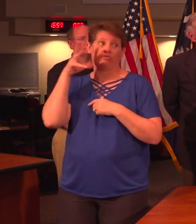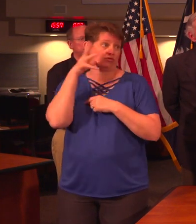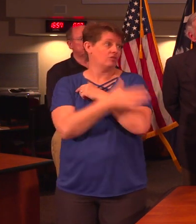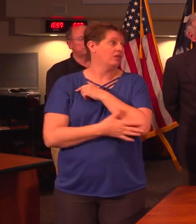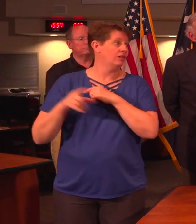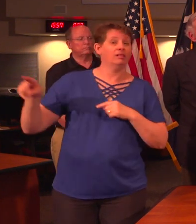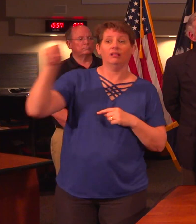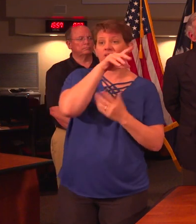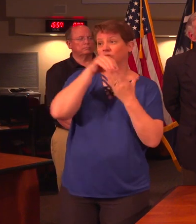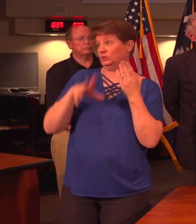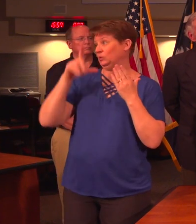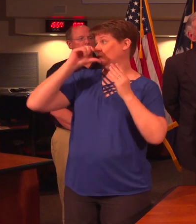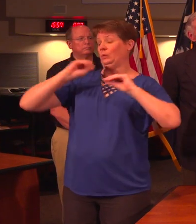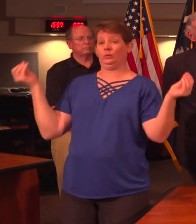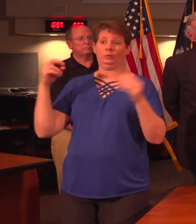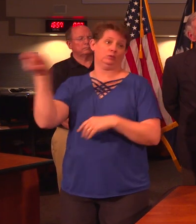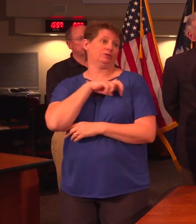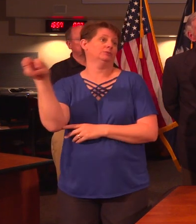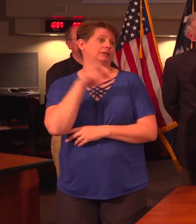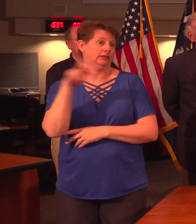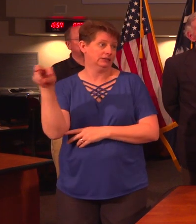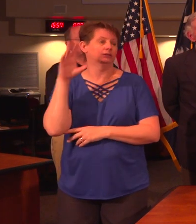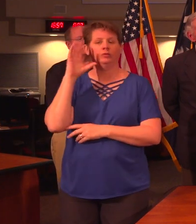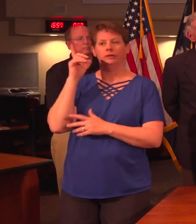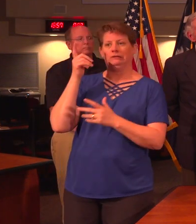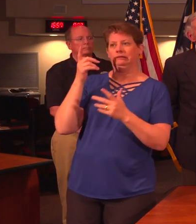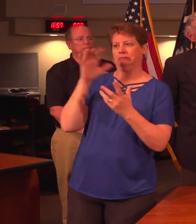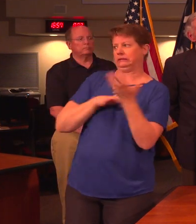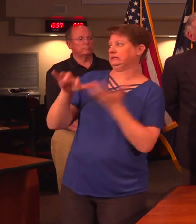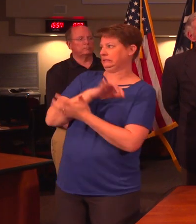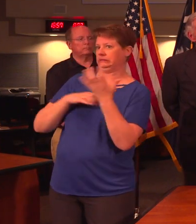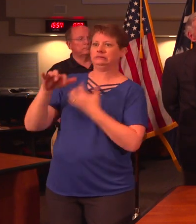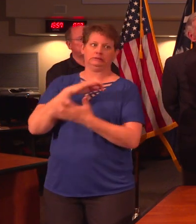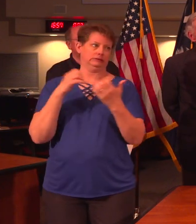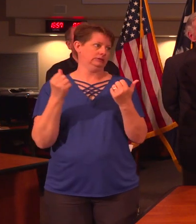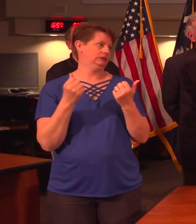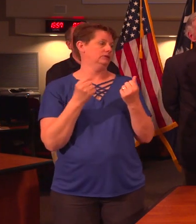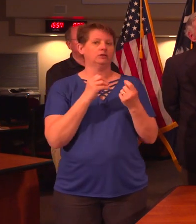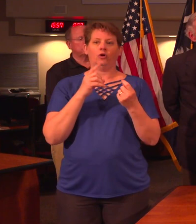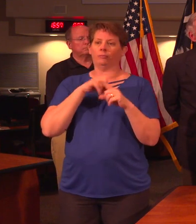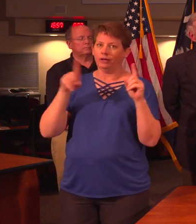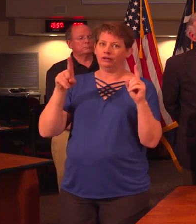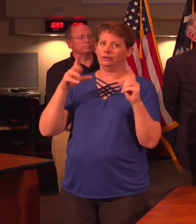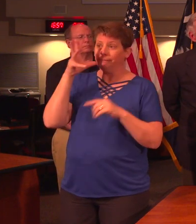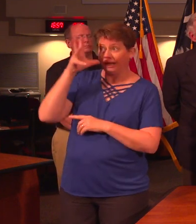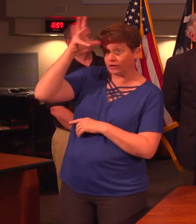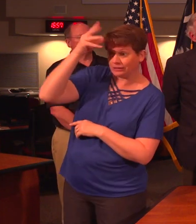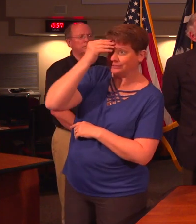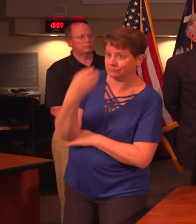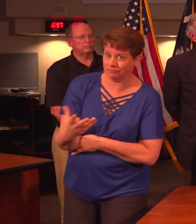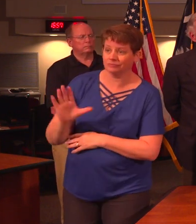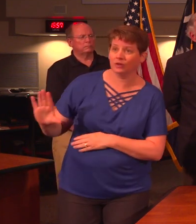areas, and those students who don't have transportation. So it will be a combination of both. But I want to assure parents that